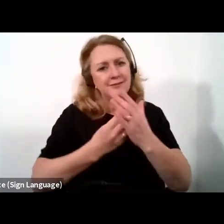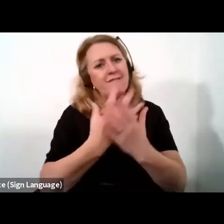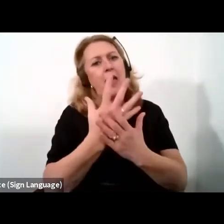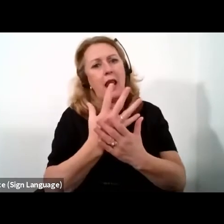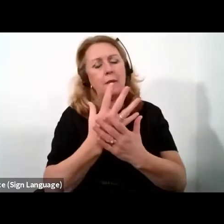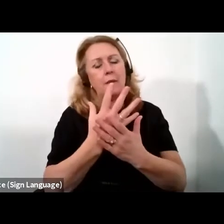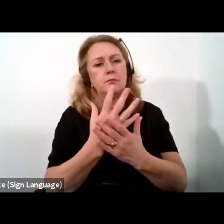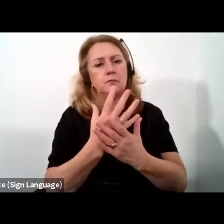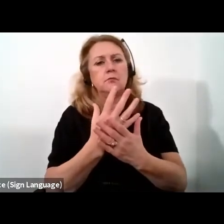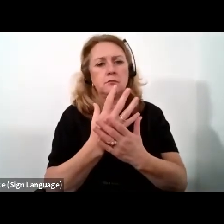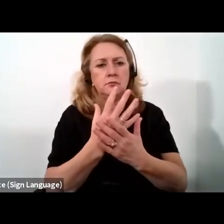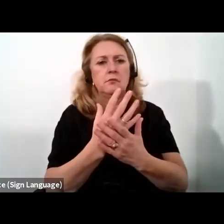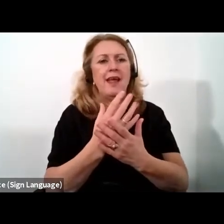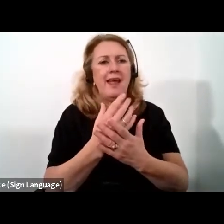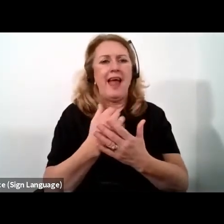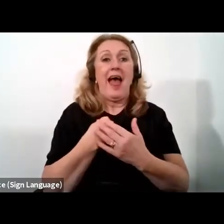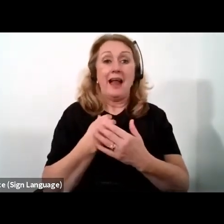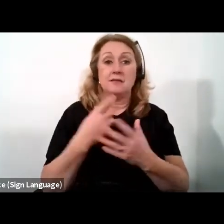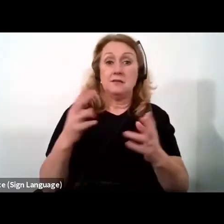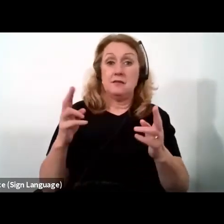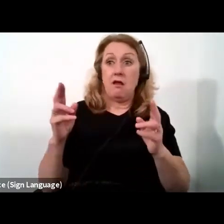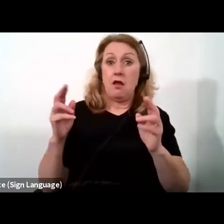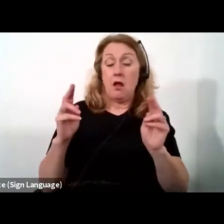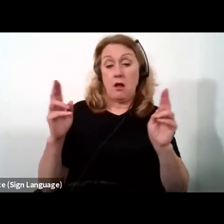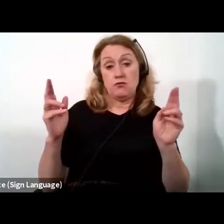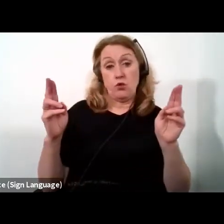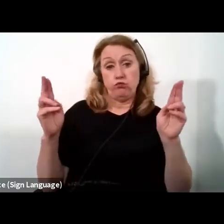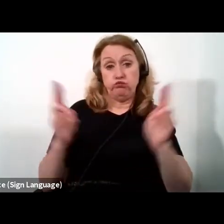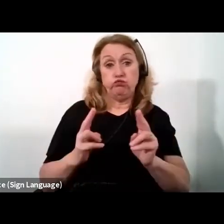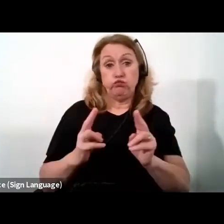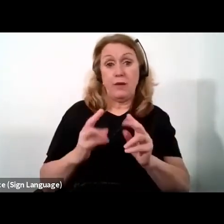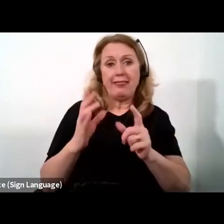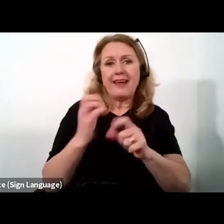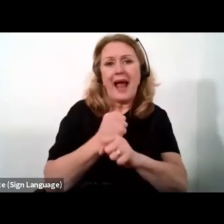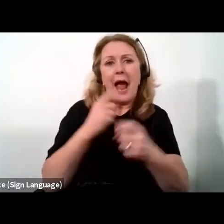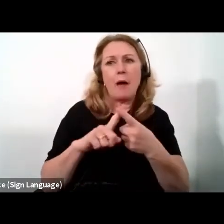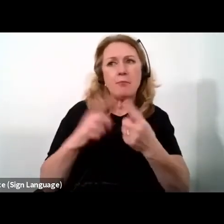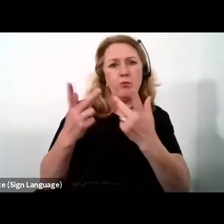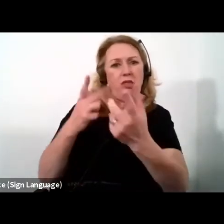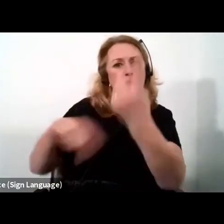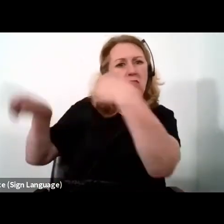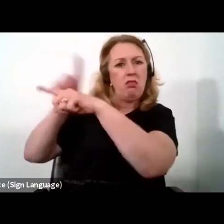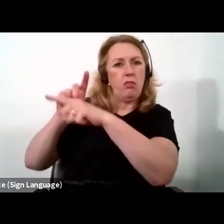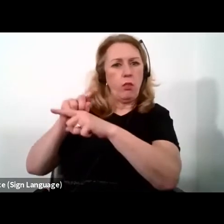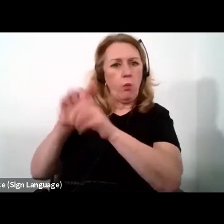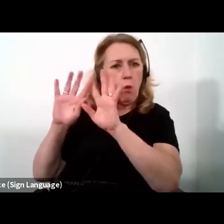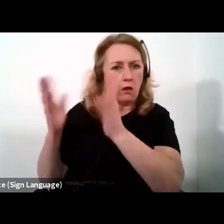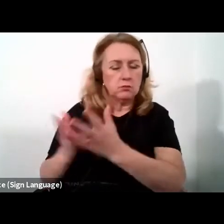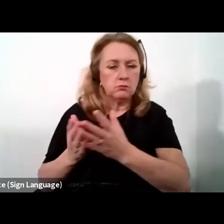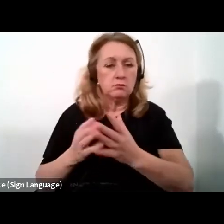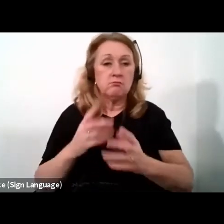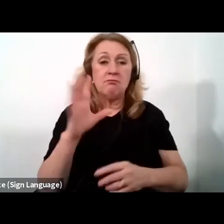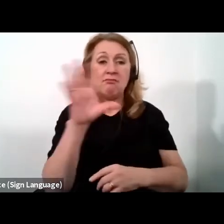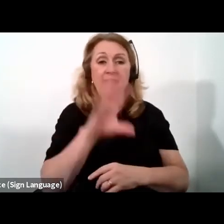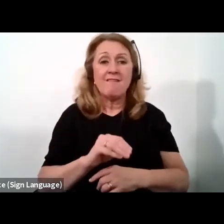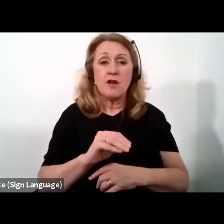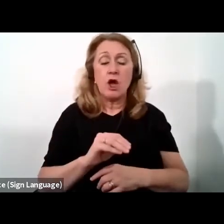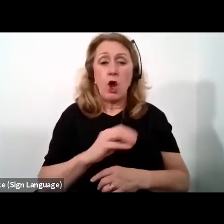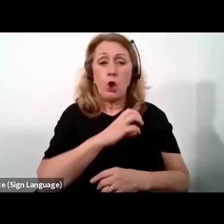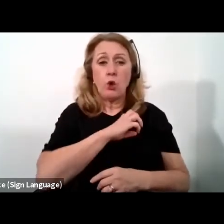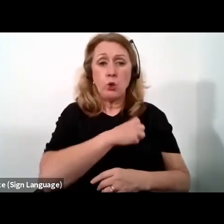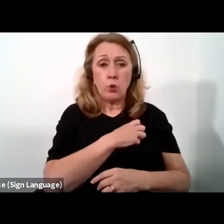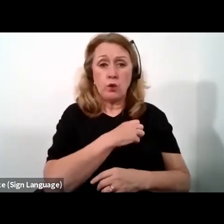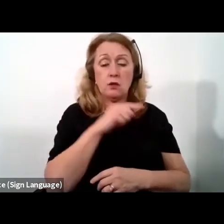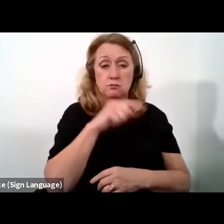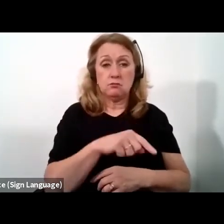and narrow its income and welfare gap with other regions of the world. The African Union has made industrialization